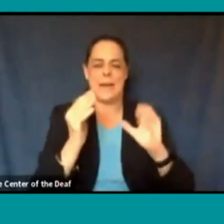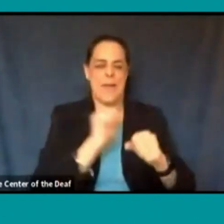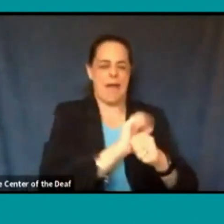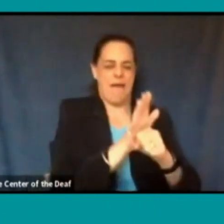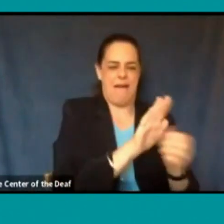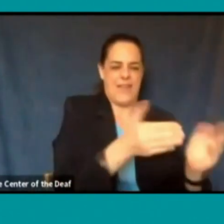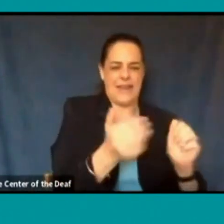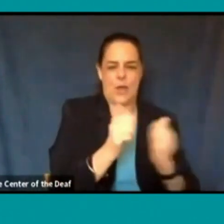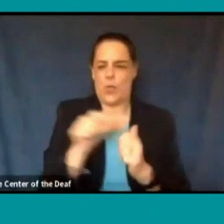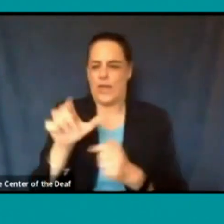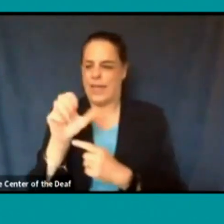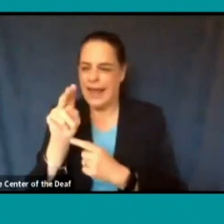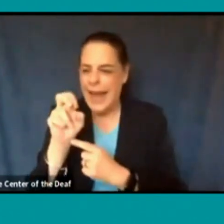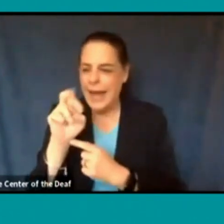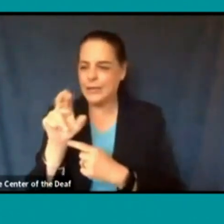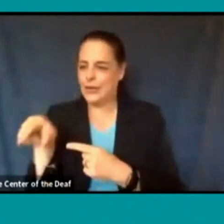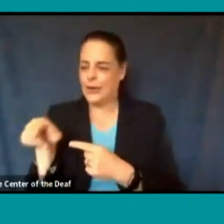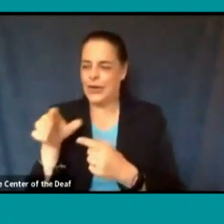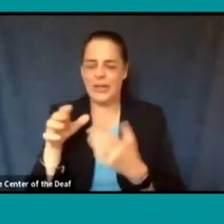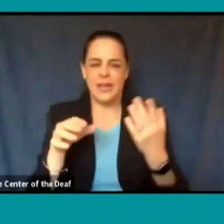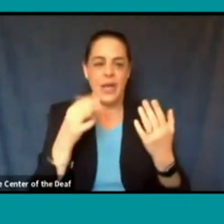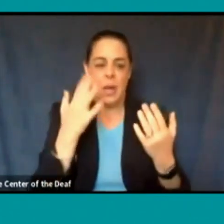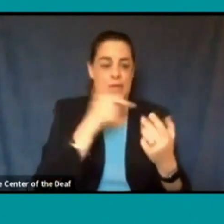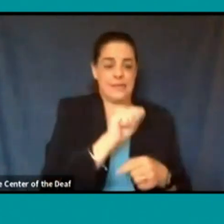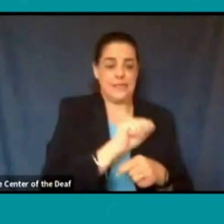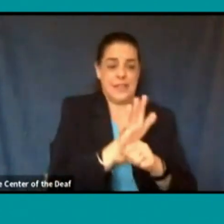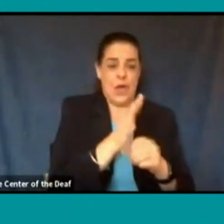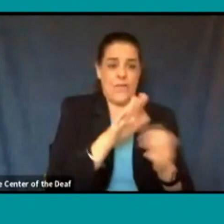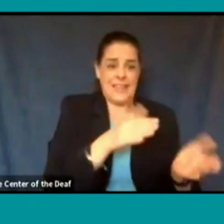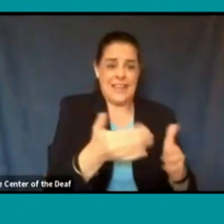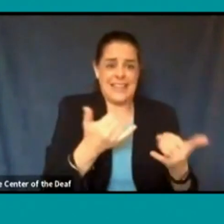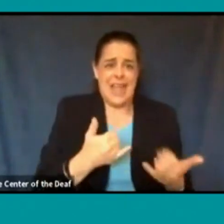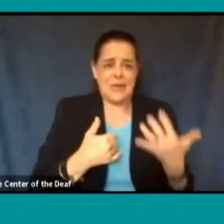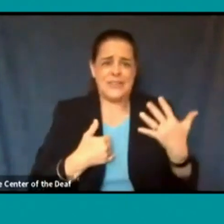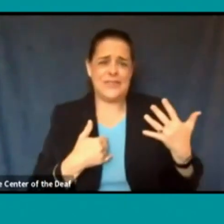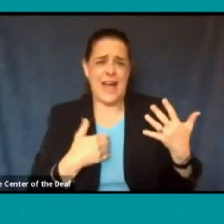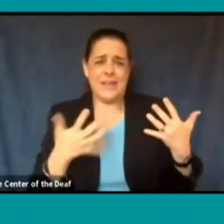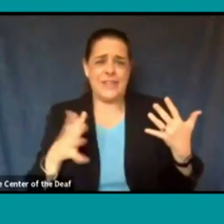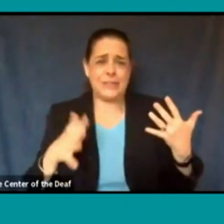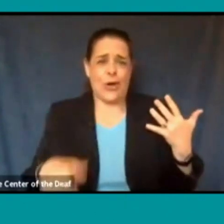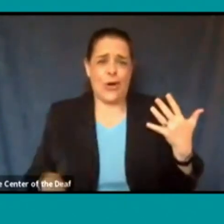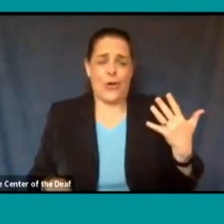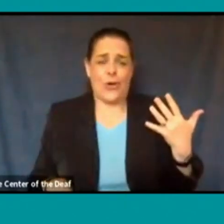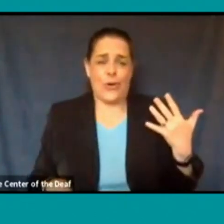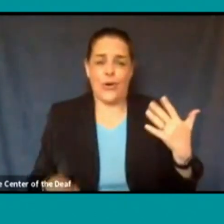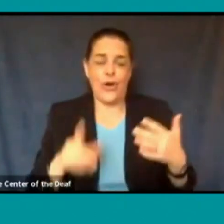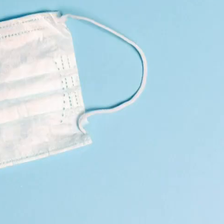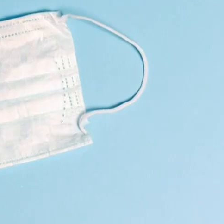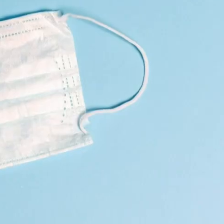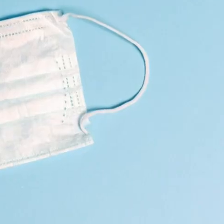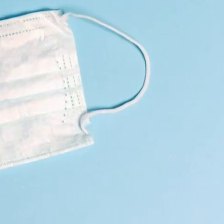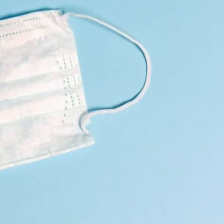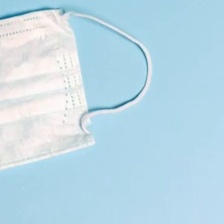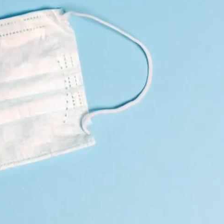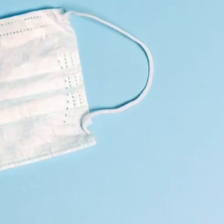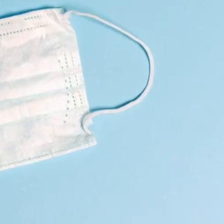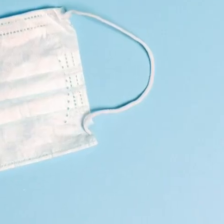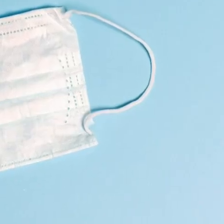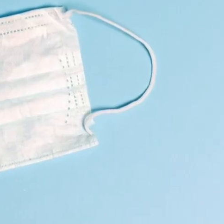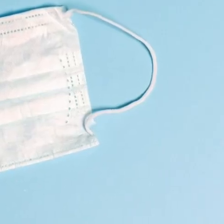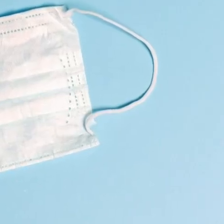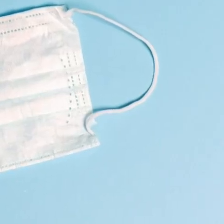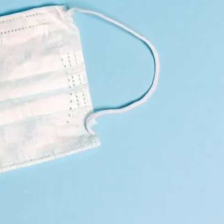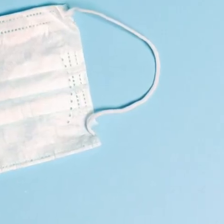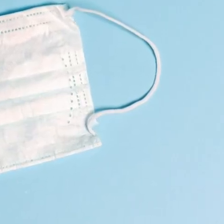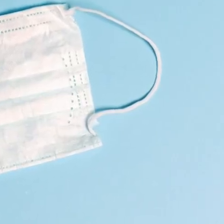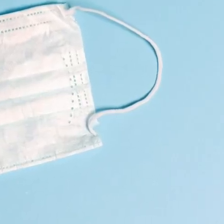deaths are only five at this time. So it's really, there's no way to compare it to anything else. So take it all with a grain of